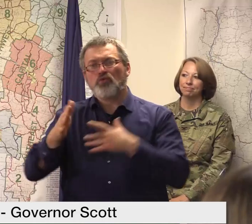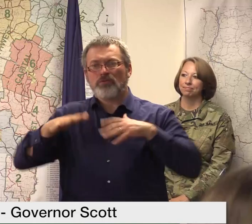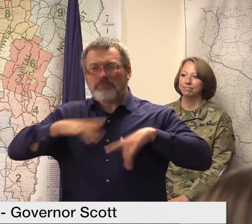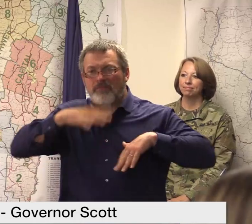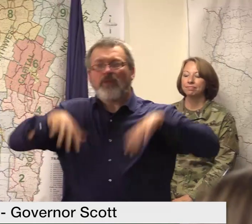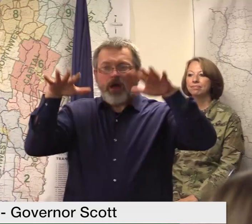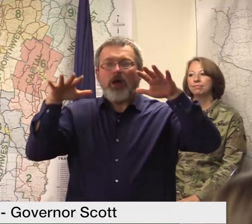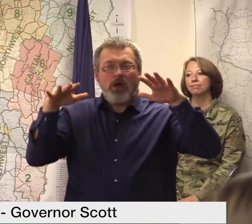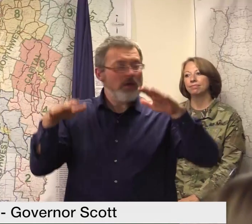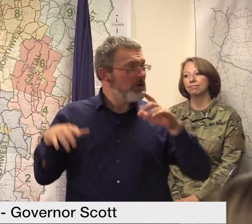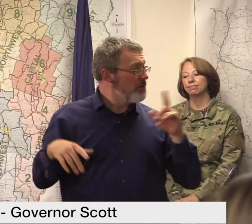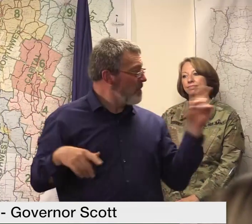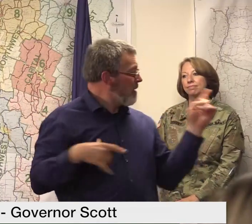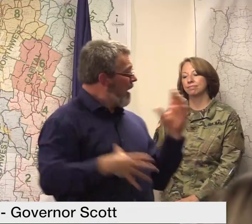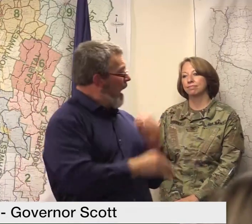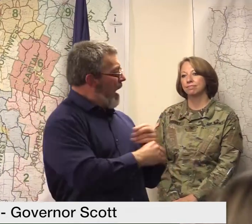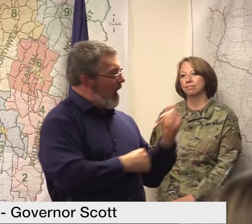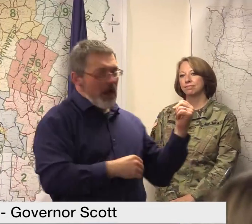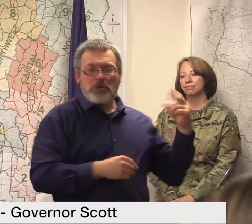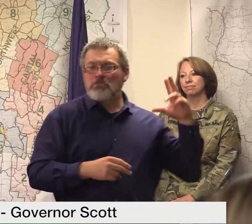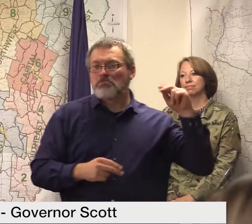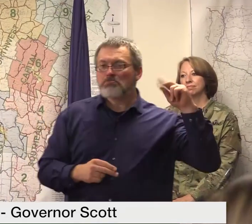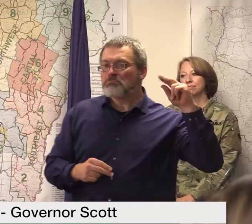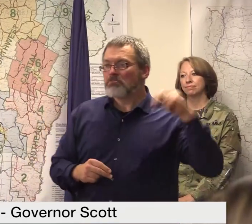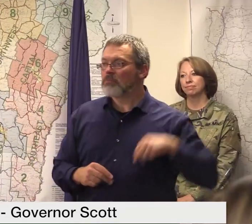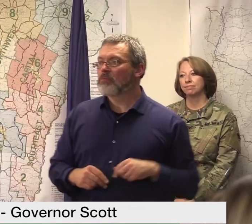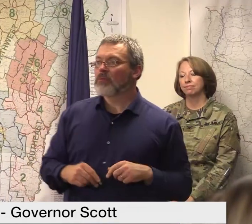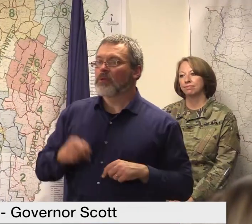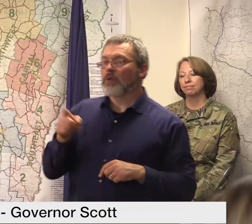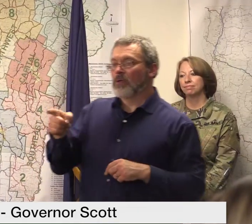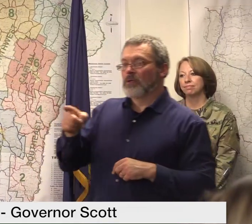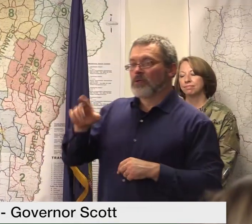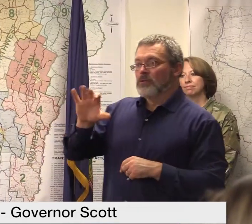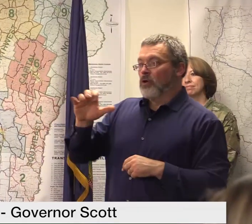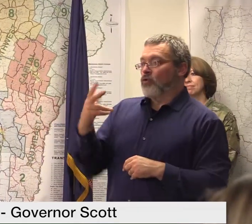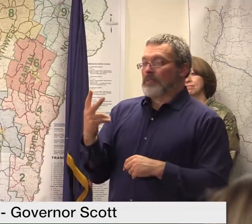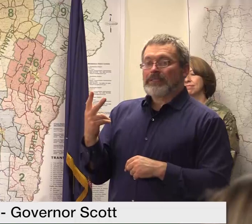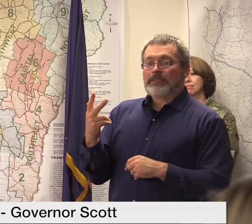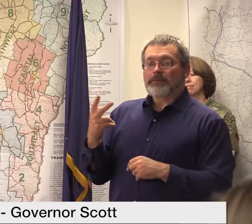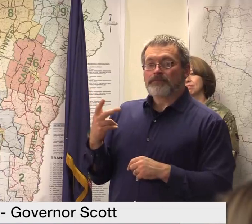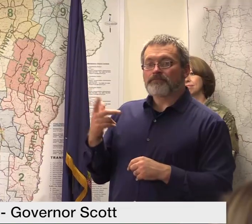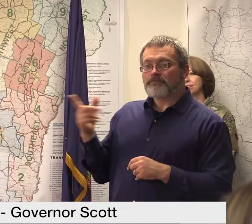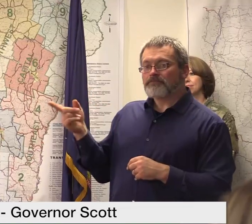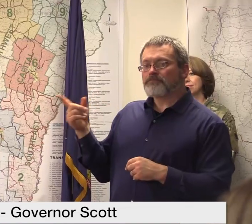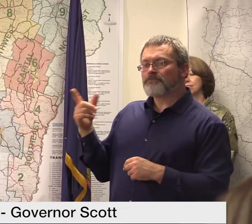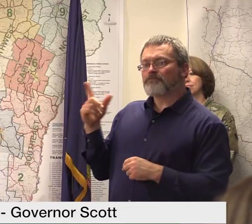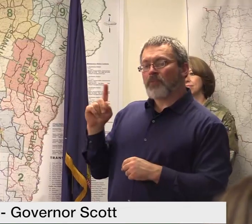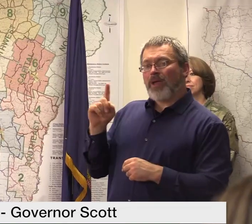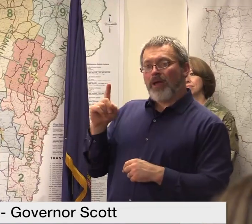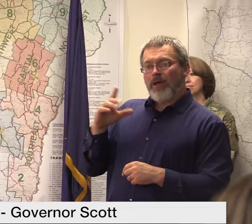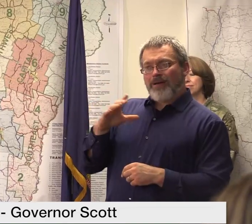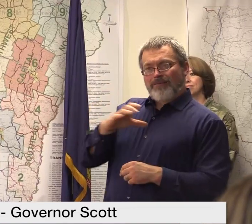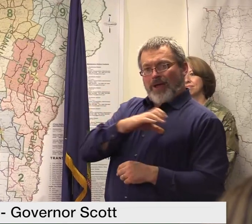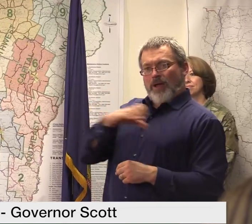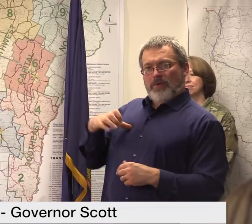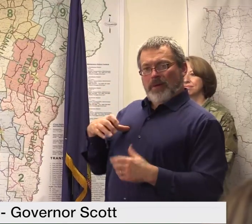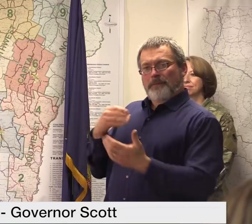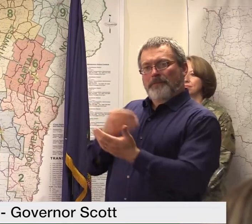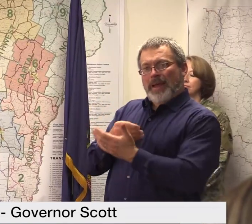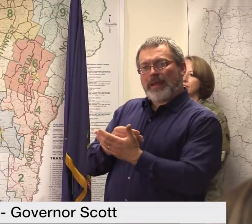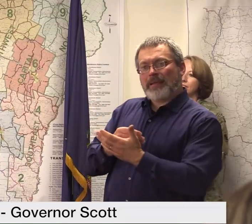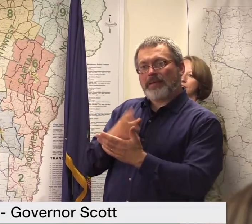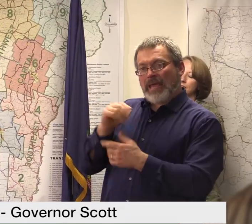governor also speaking of some of the congressional money but also um i believe on thursday there's going to be a joint hearing of house and senate